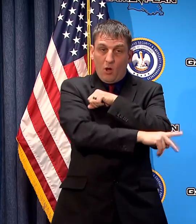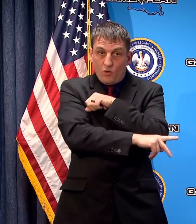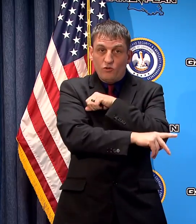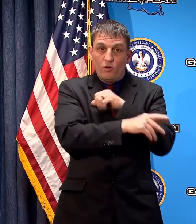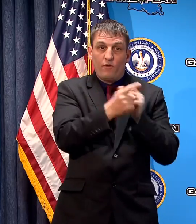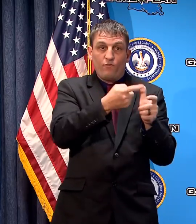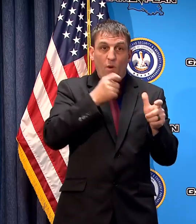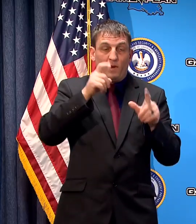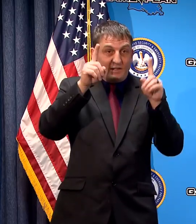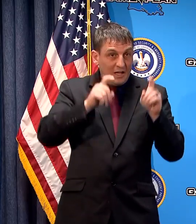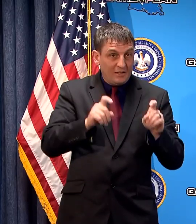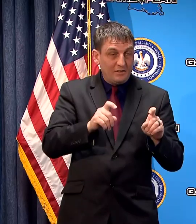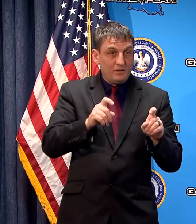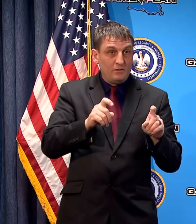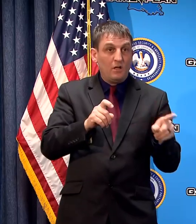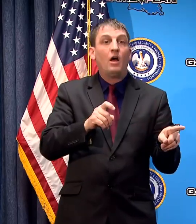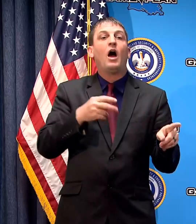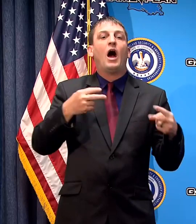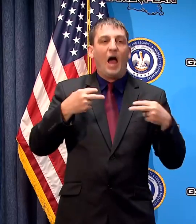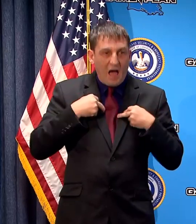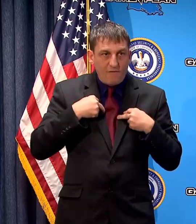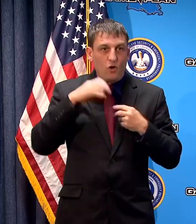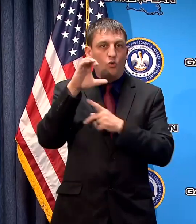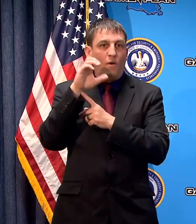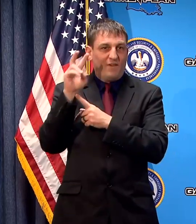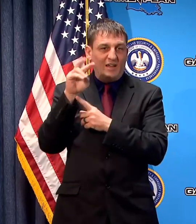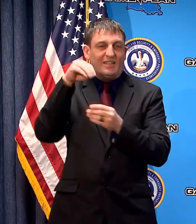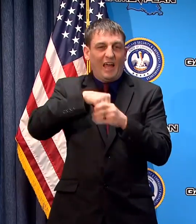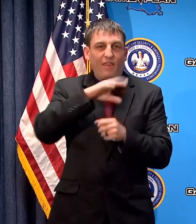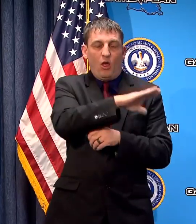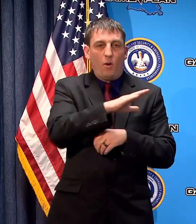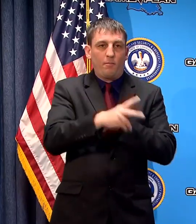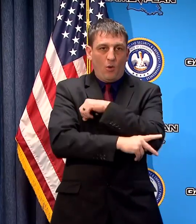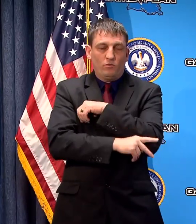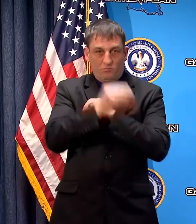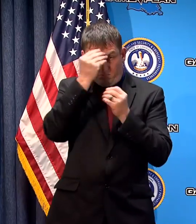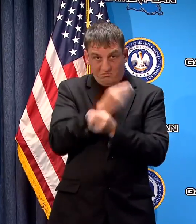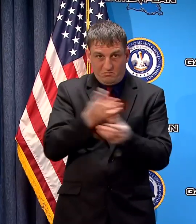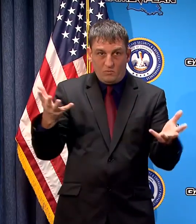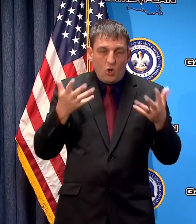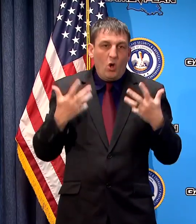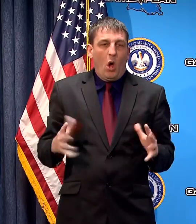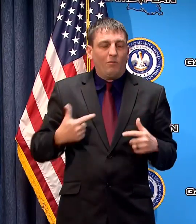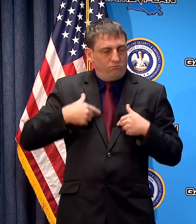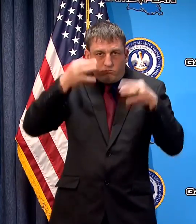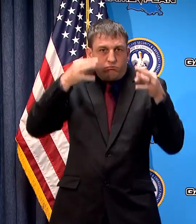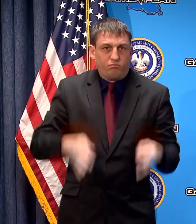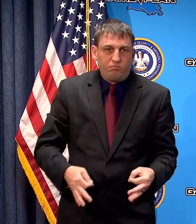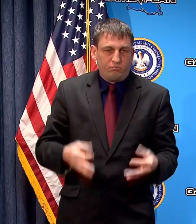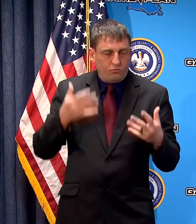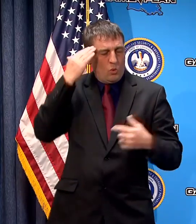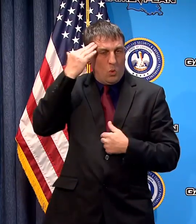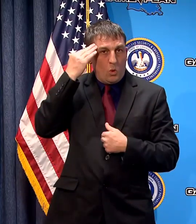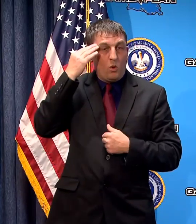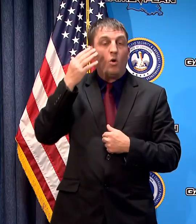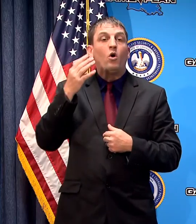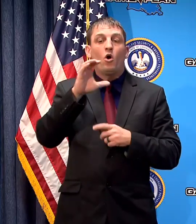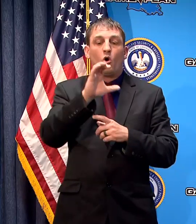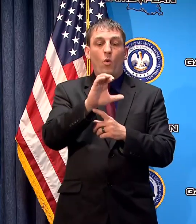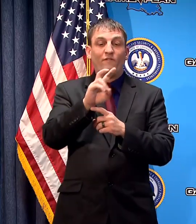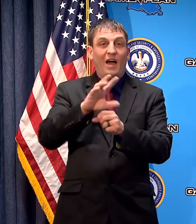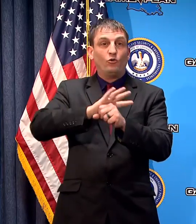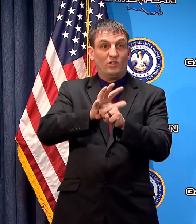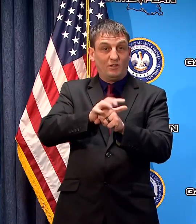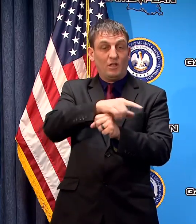lab test they do have coronavirus in their parishes I am certain of that and coronavirus is